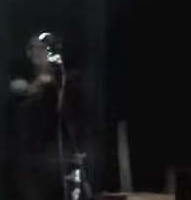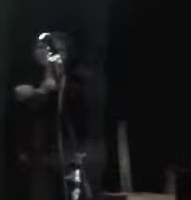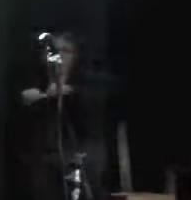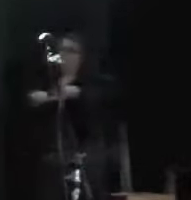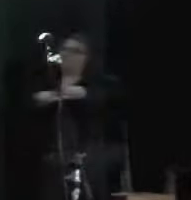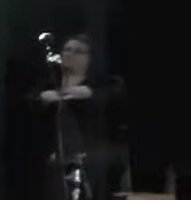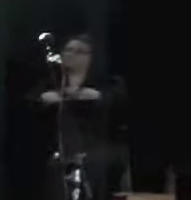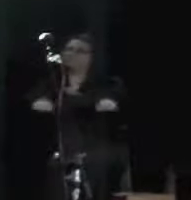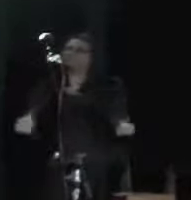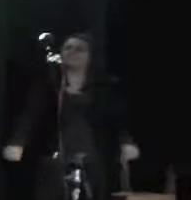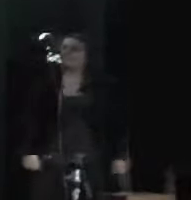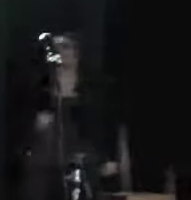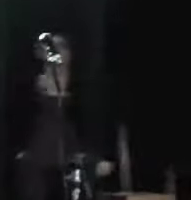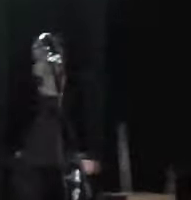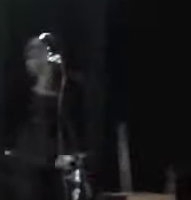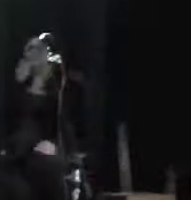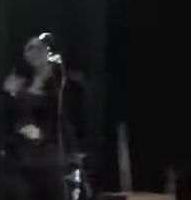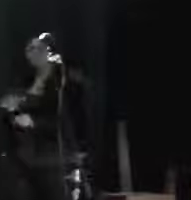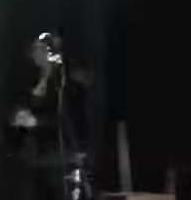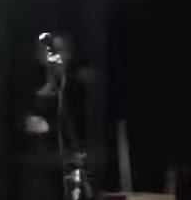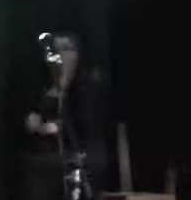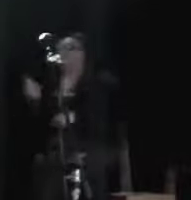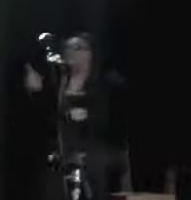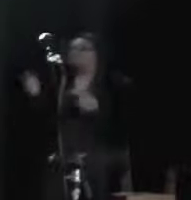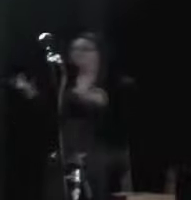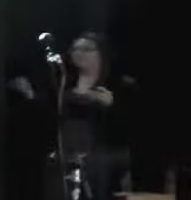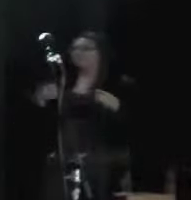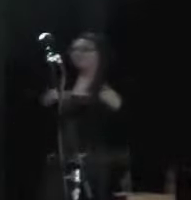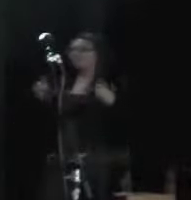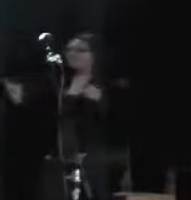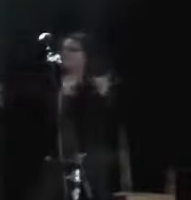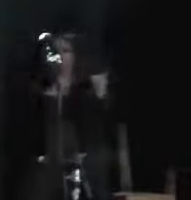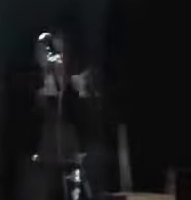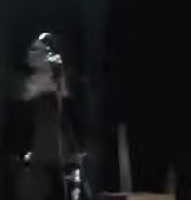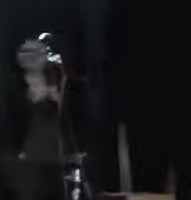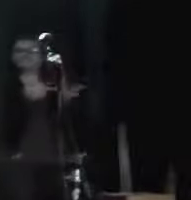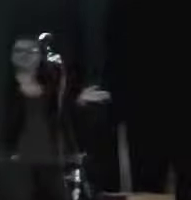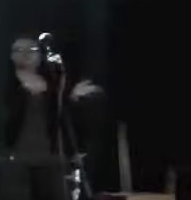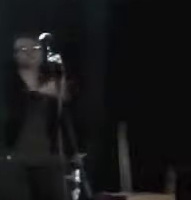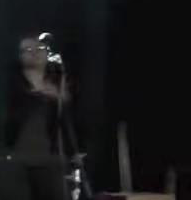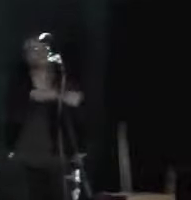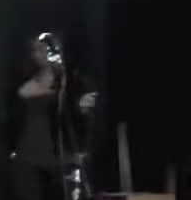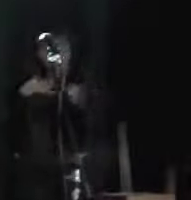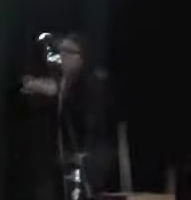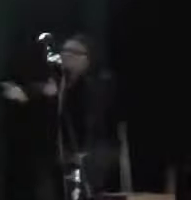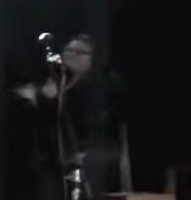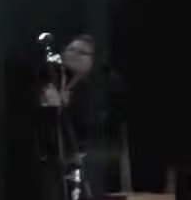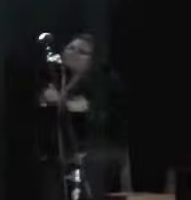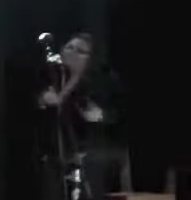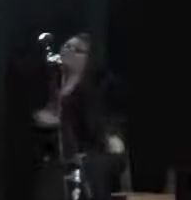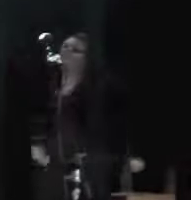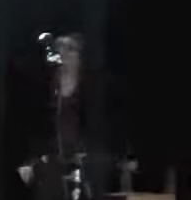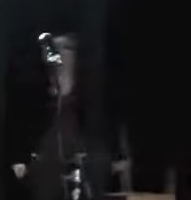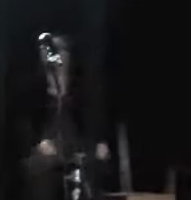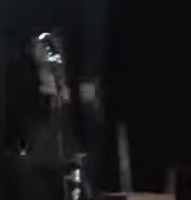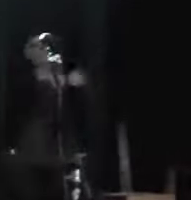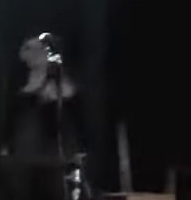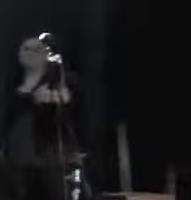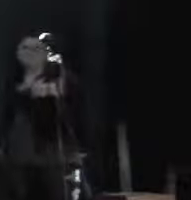that day on, I made a vow, I'll be there when you want me in some way, somehow Oh baby,